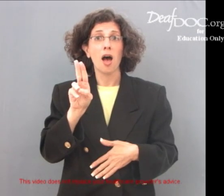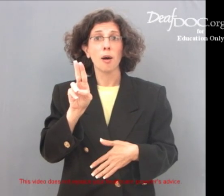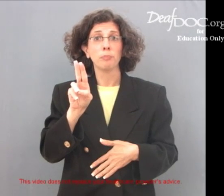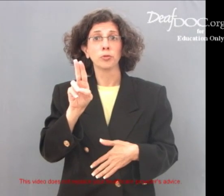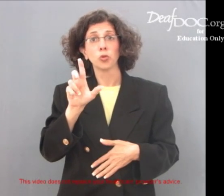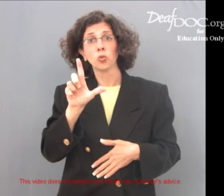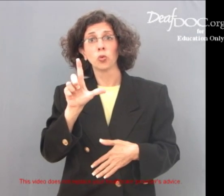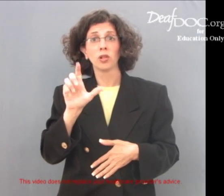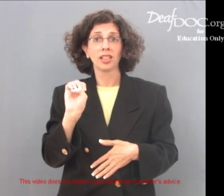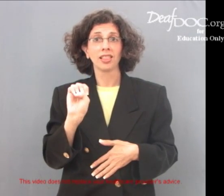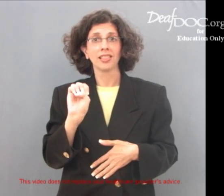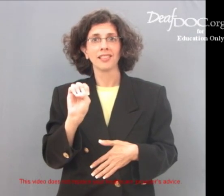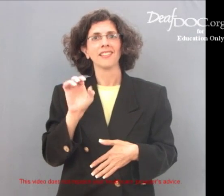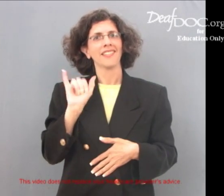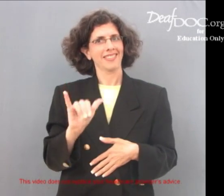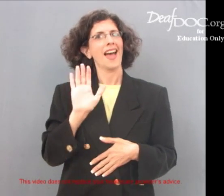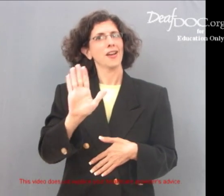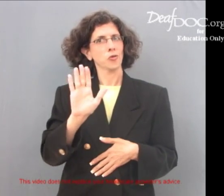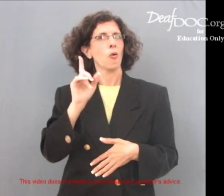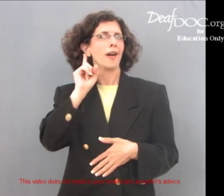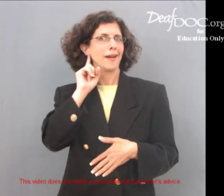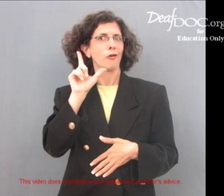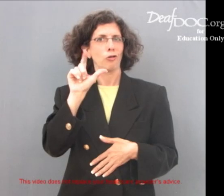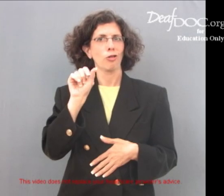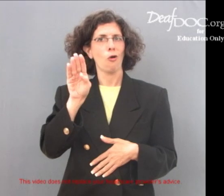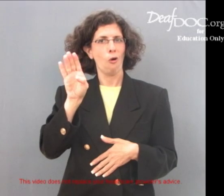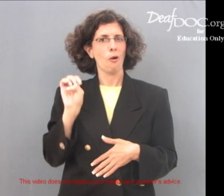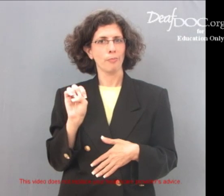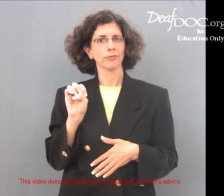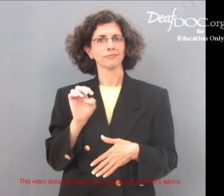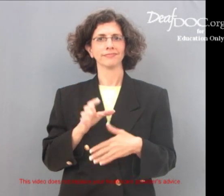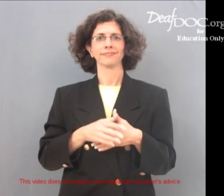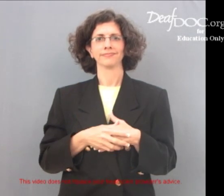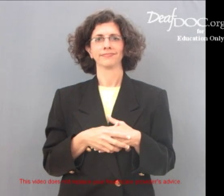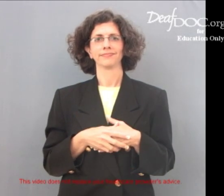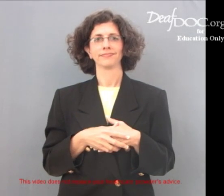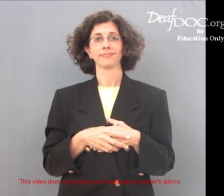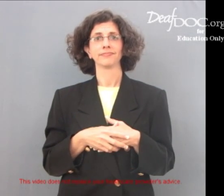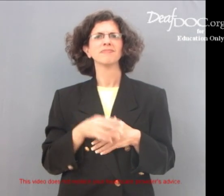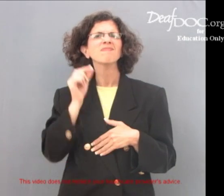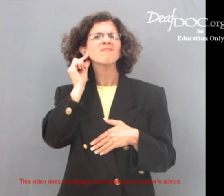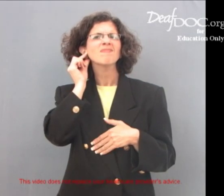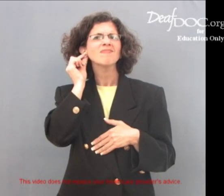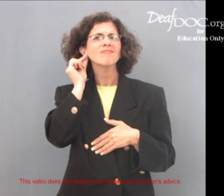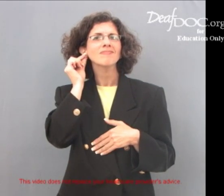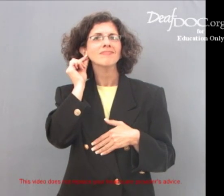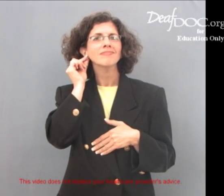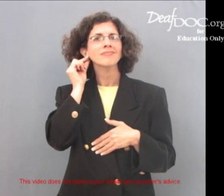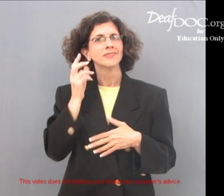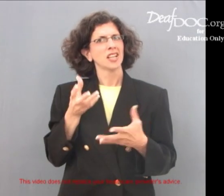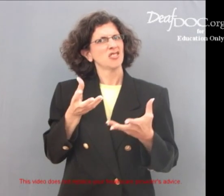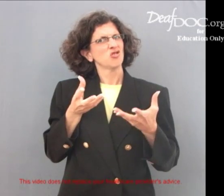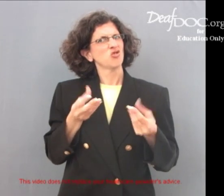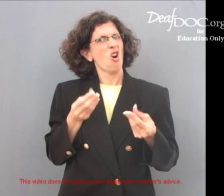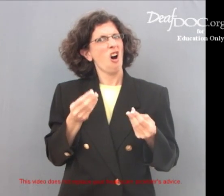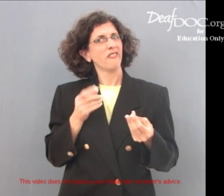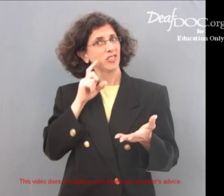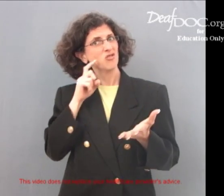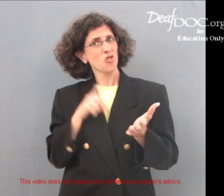the lobule, which is your earlobe. You notice that